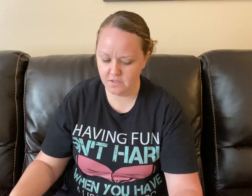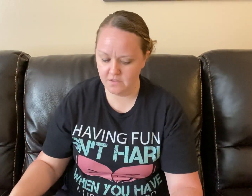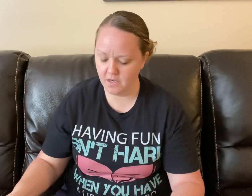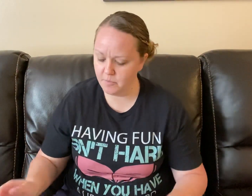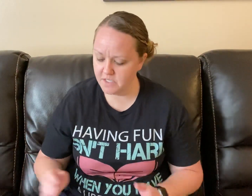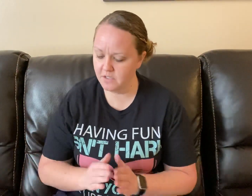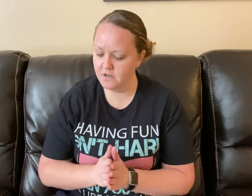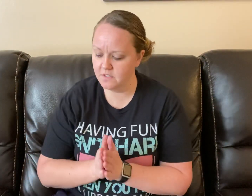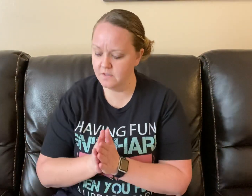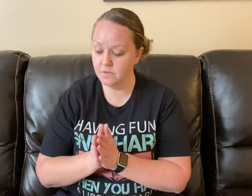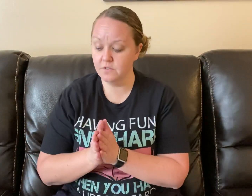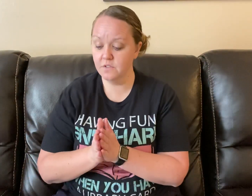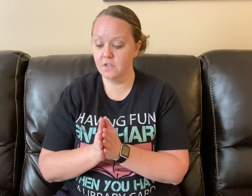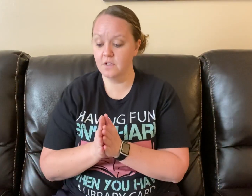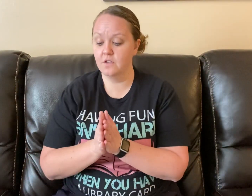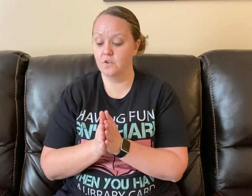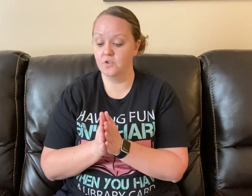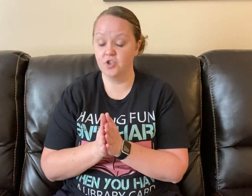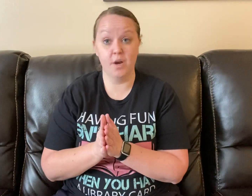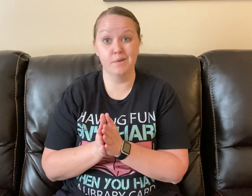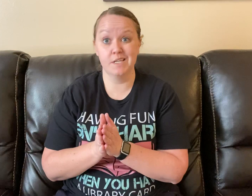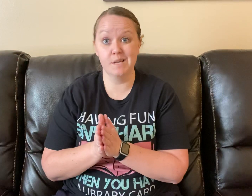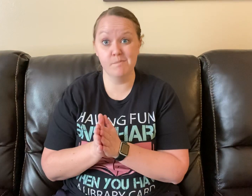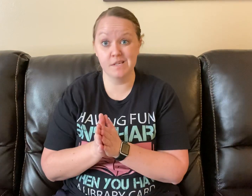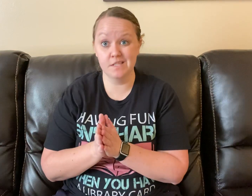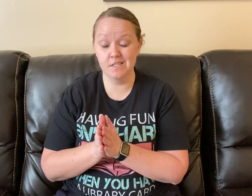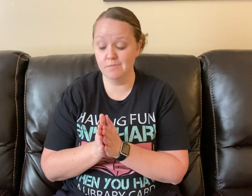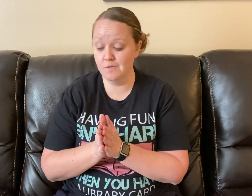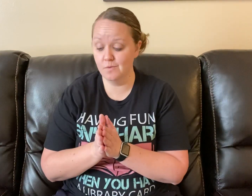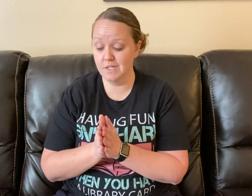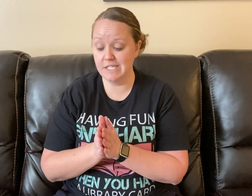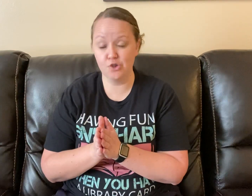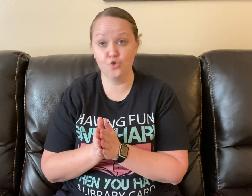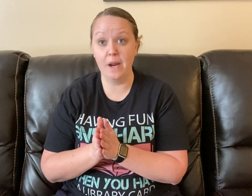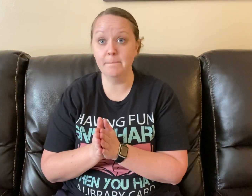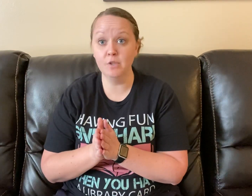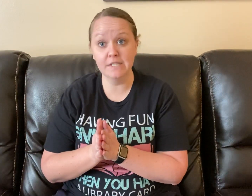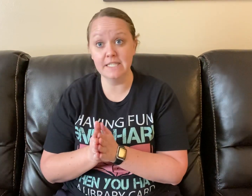Segmenting our syllables. You're chopping it up by the syllable. The word is trampoline.